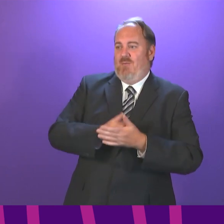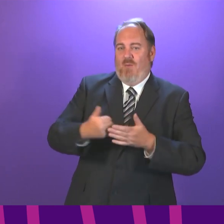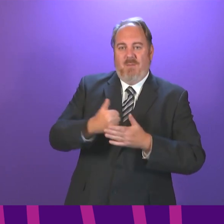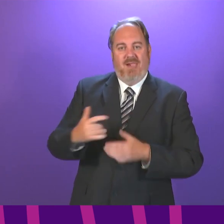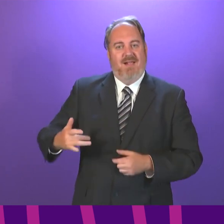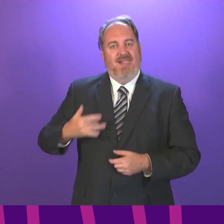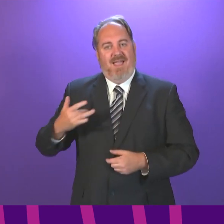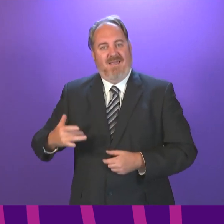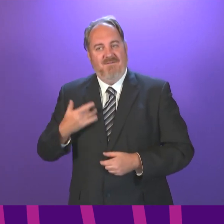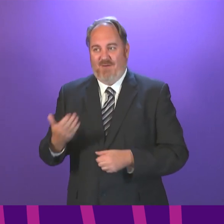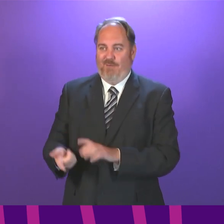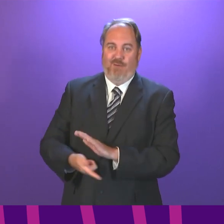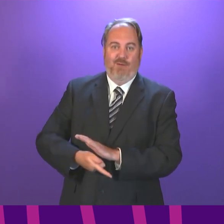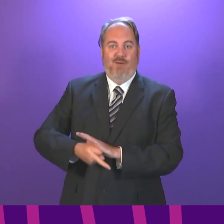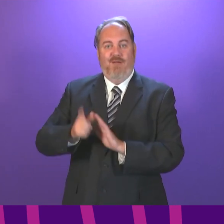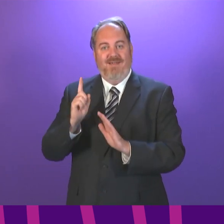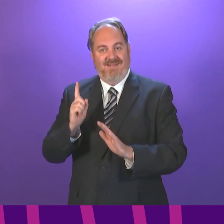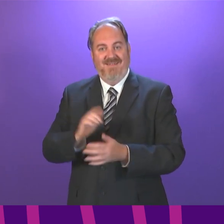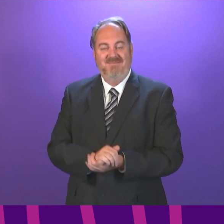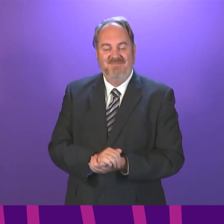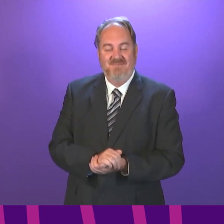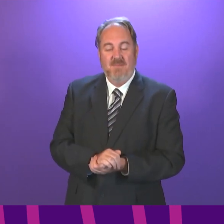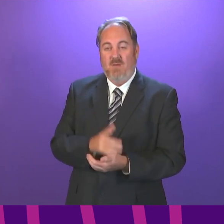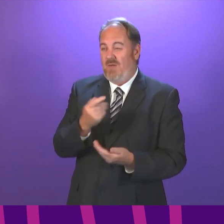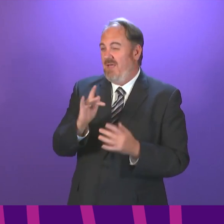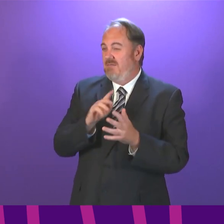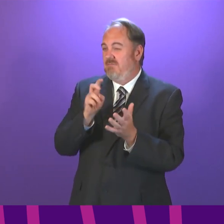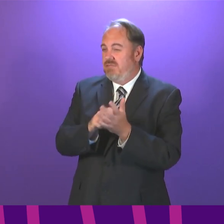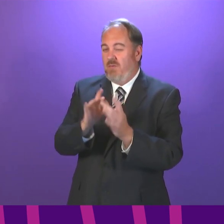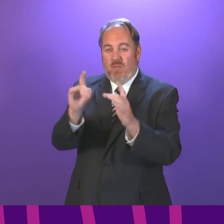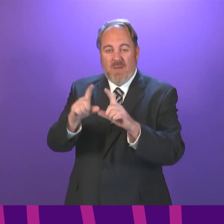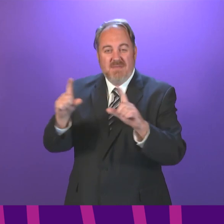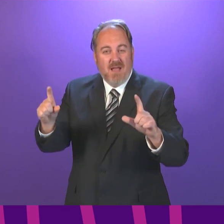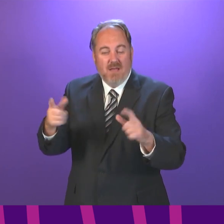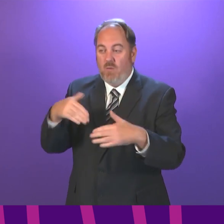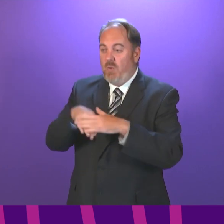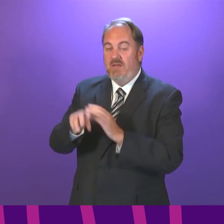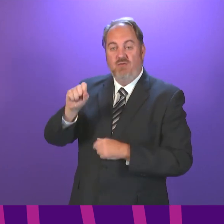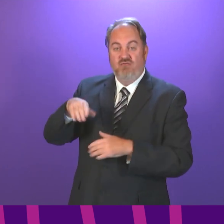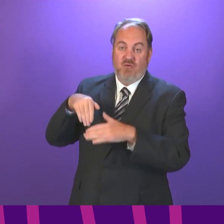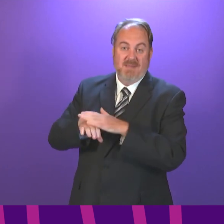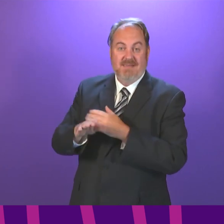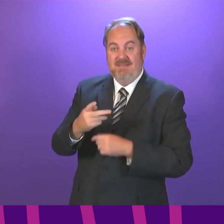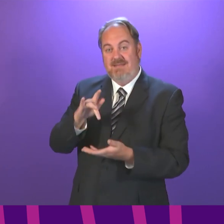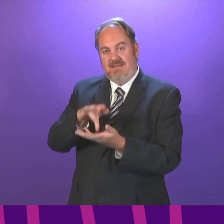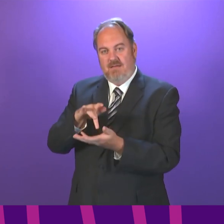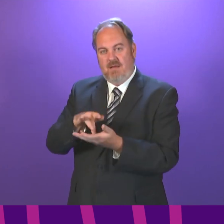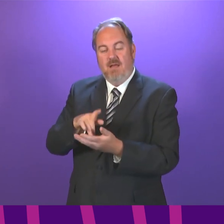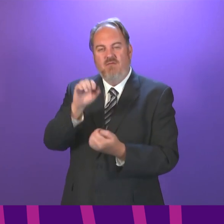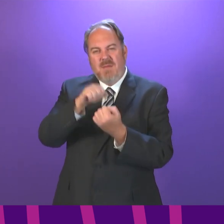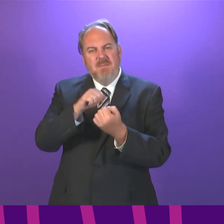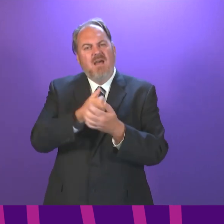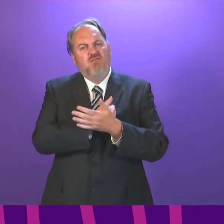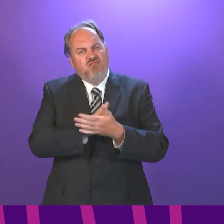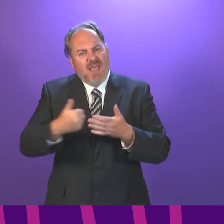so. You can register on the NHS Inform website for an appointment or by going to a drop-in centre. Second, please test yourself regularly.